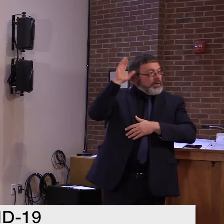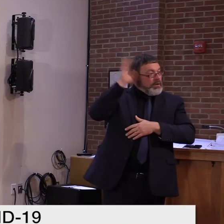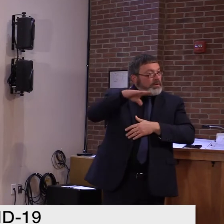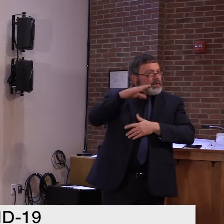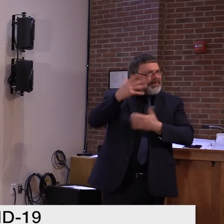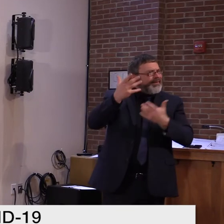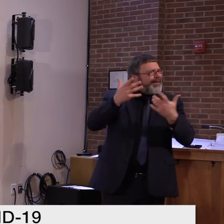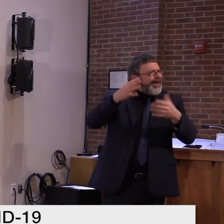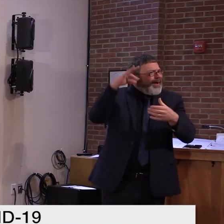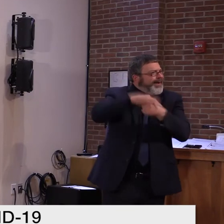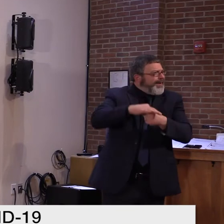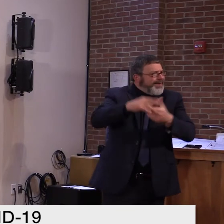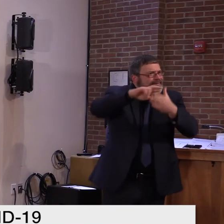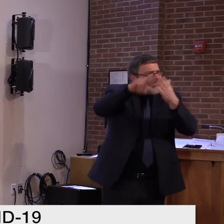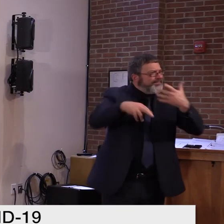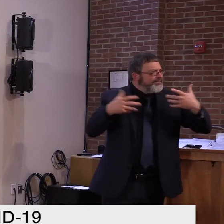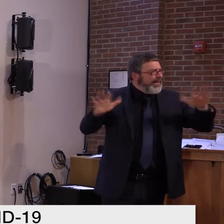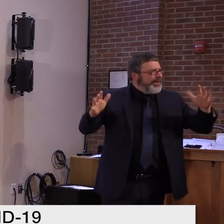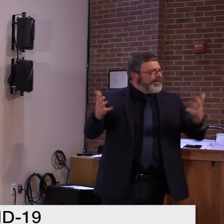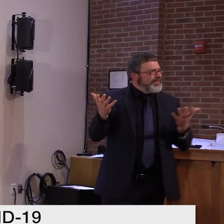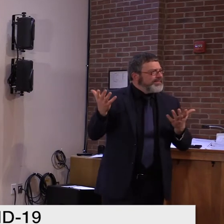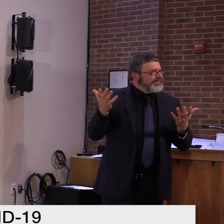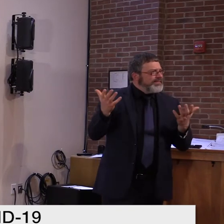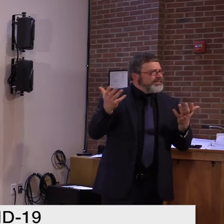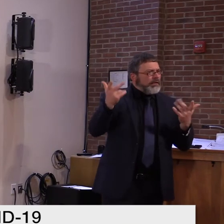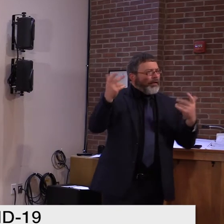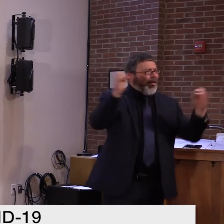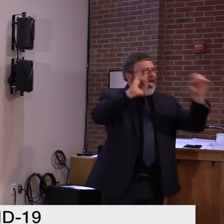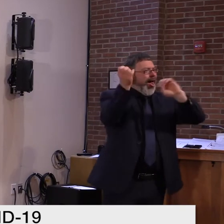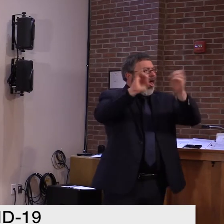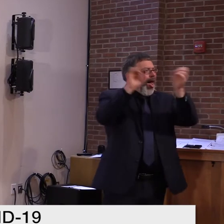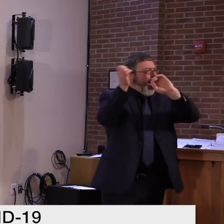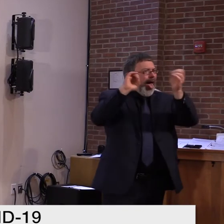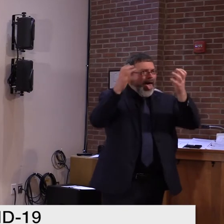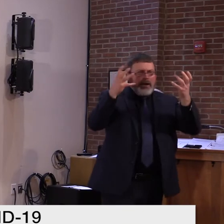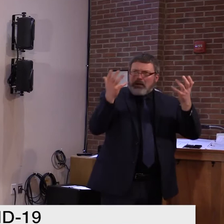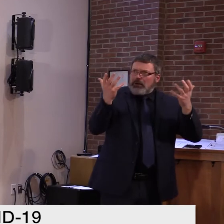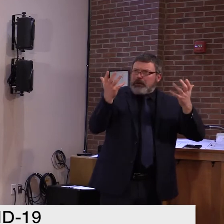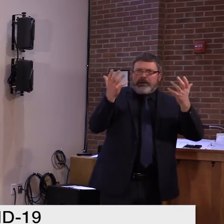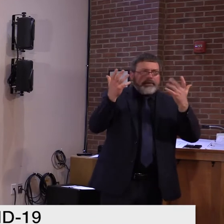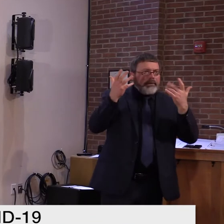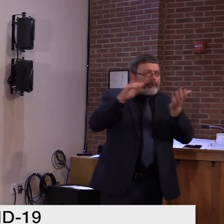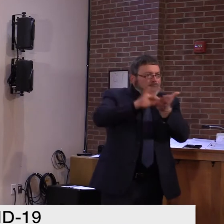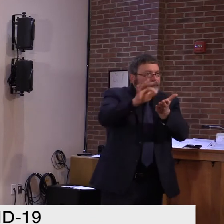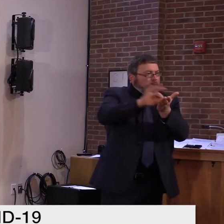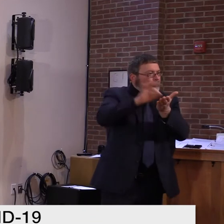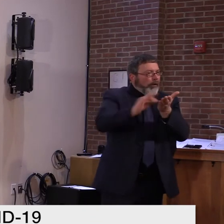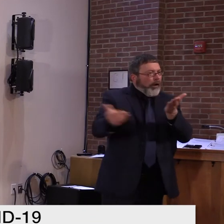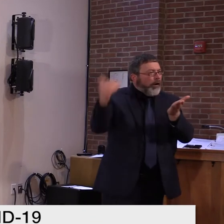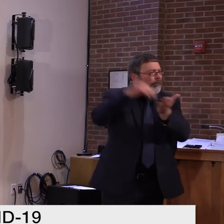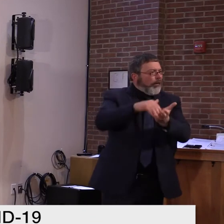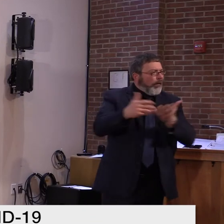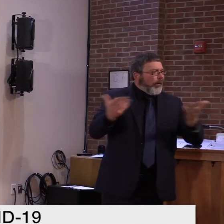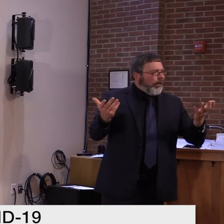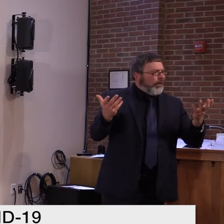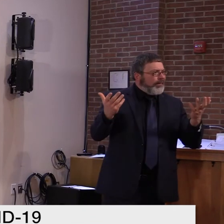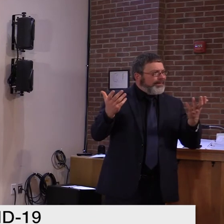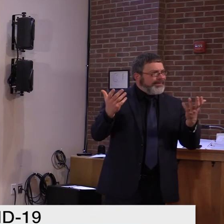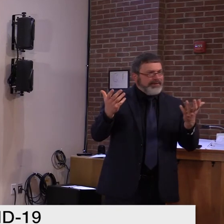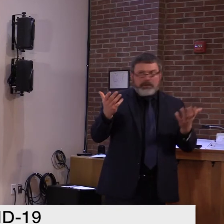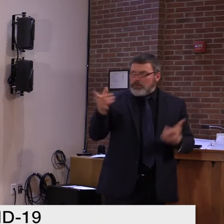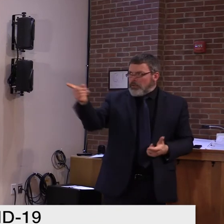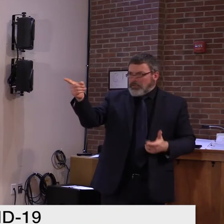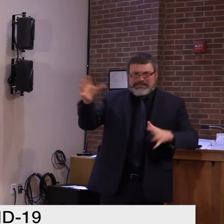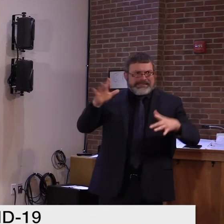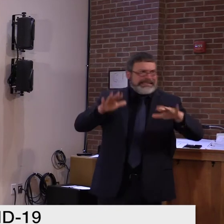pretty much stalemated. Nothing's happening. You guys are on the front lines dealing with this stuff. I was in